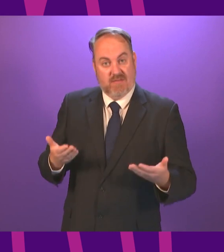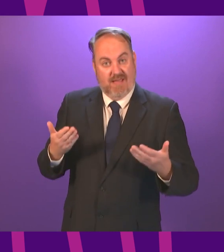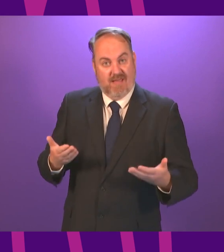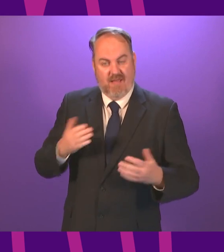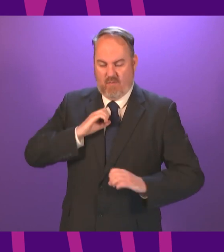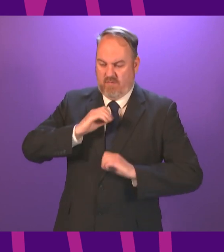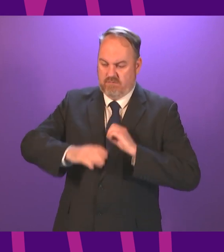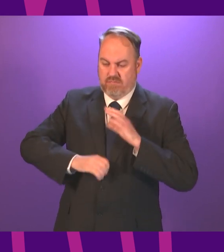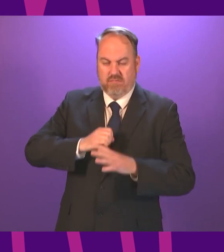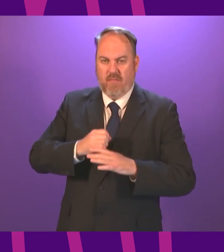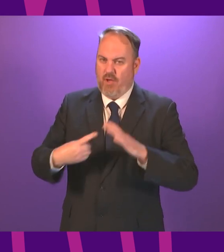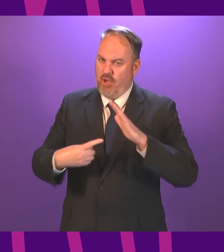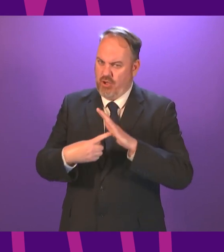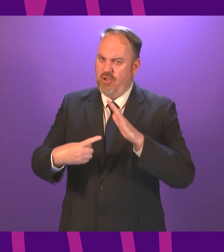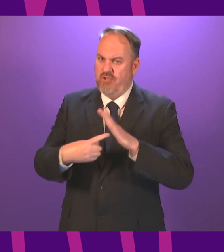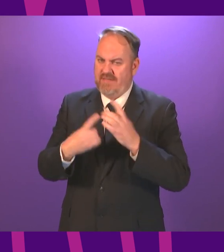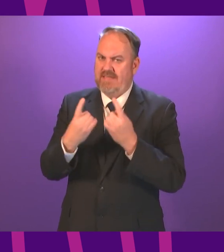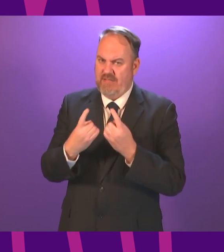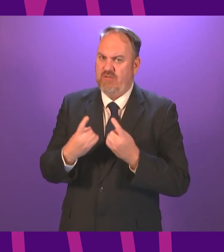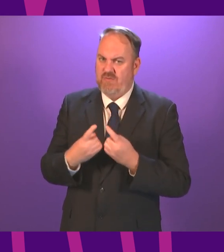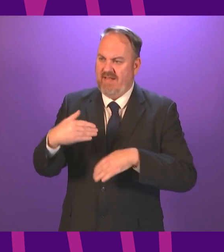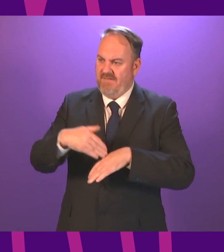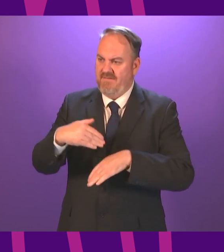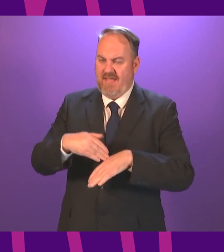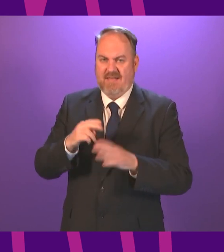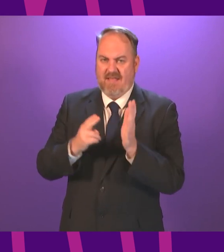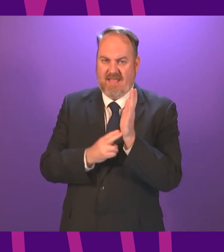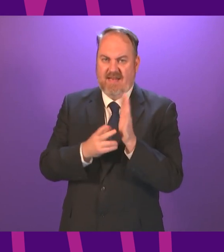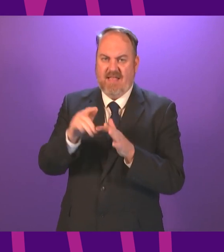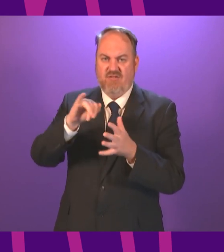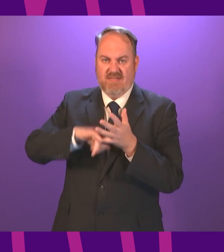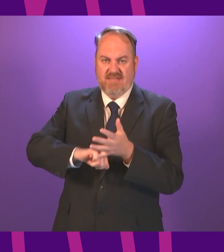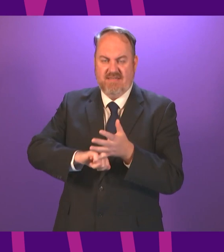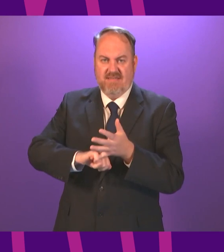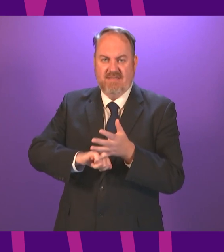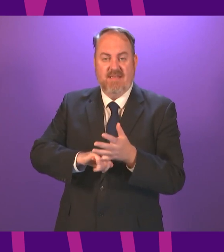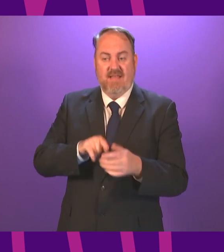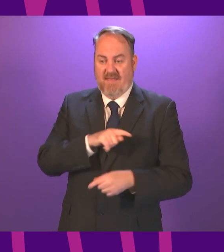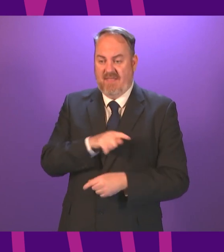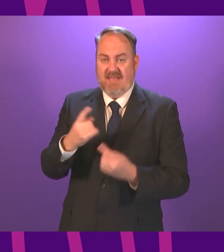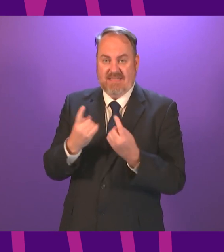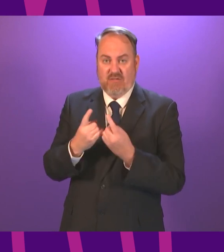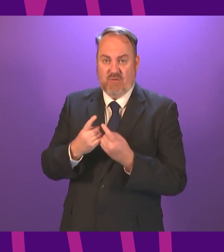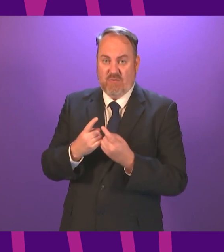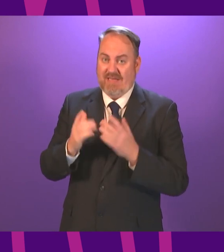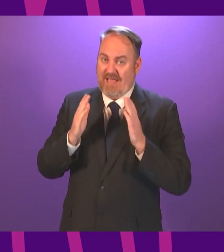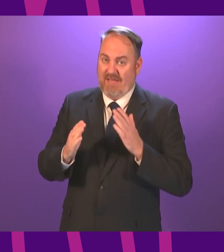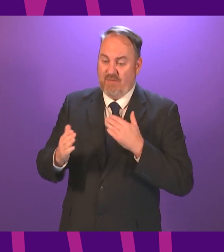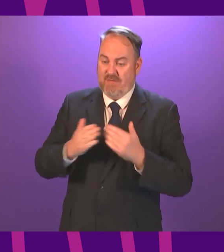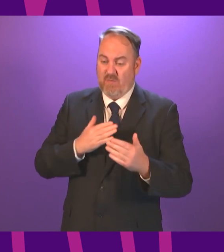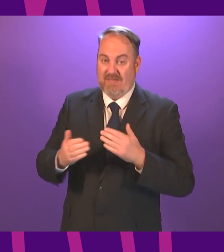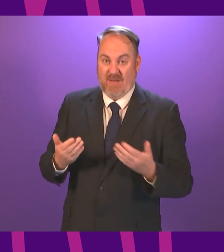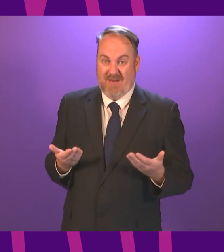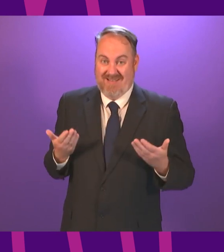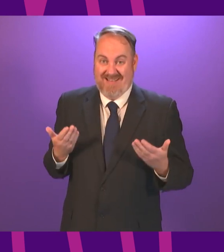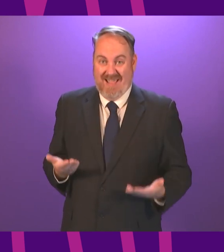most urgent issues facing our health service these are issues that need to be dealt with today it is